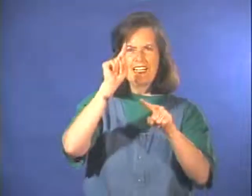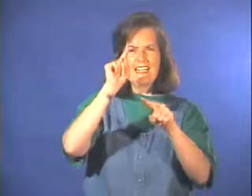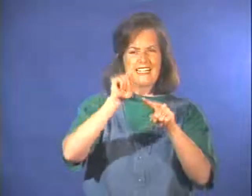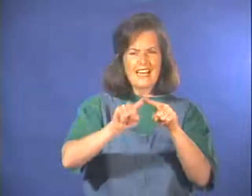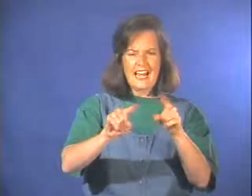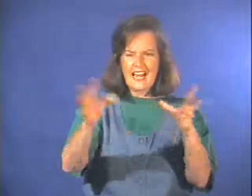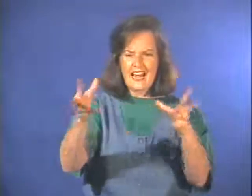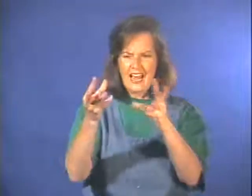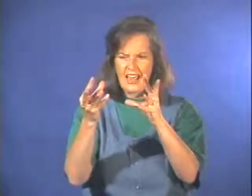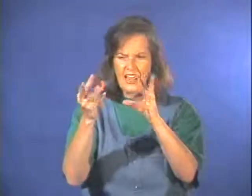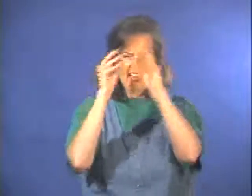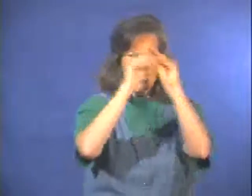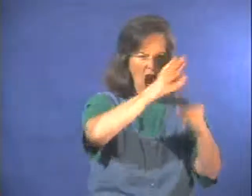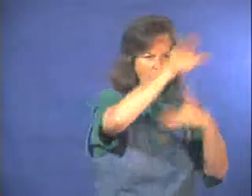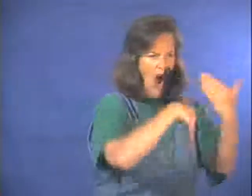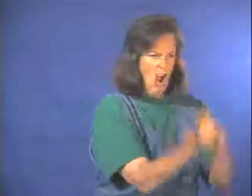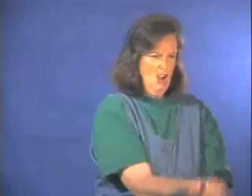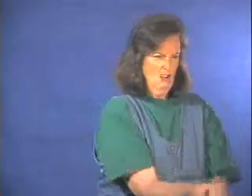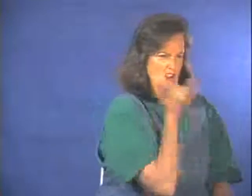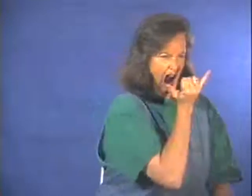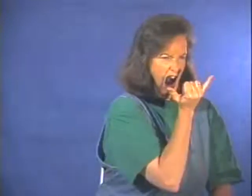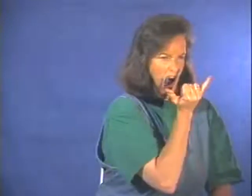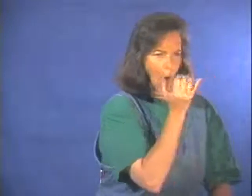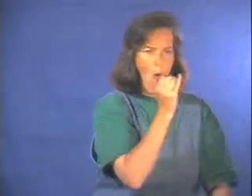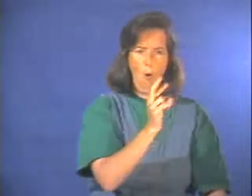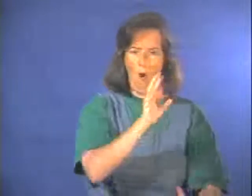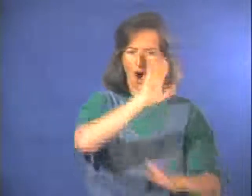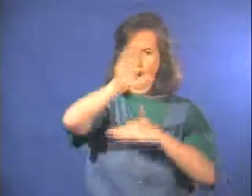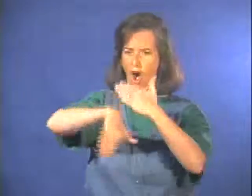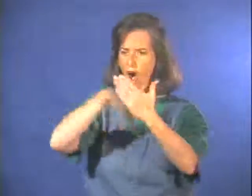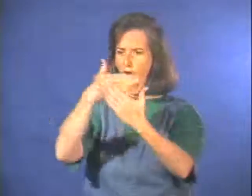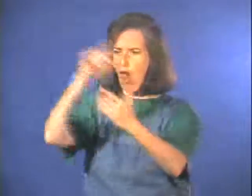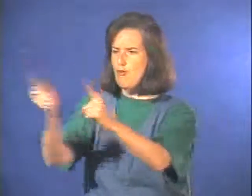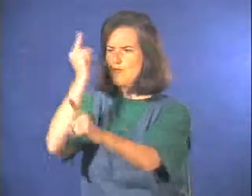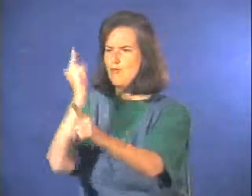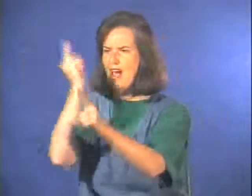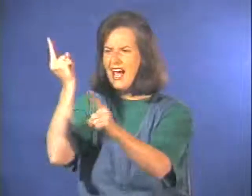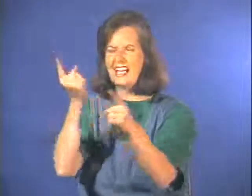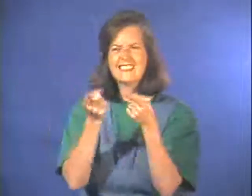You can't put them in the all wrong or all right categories.